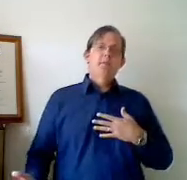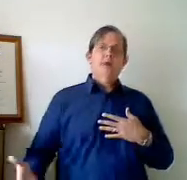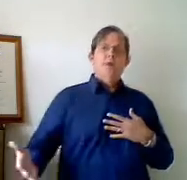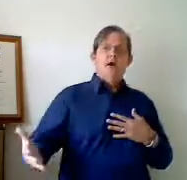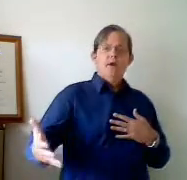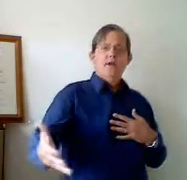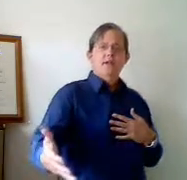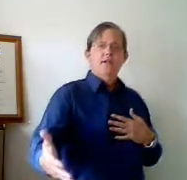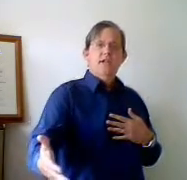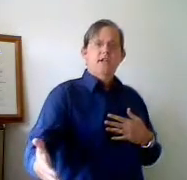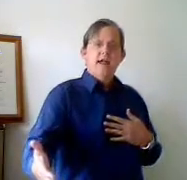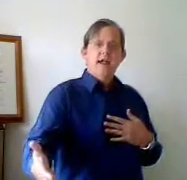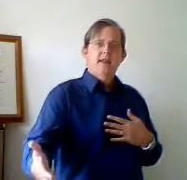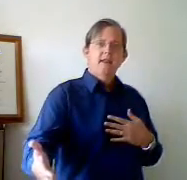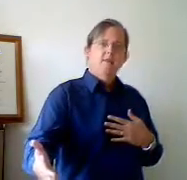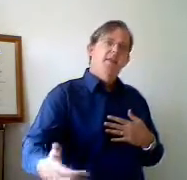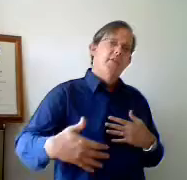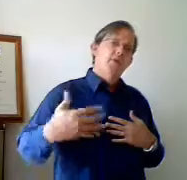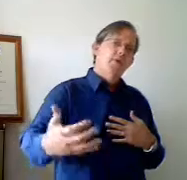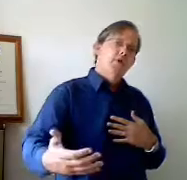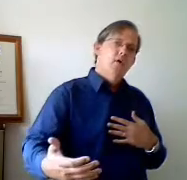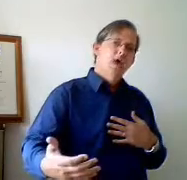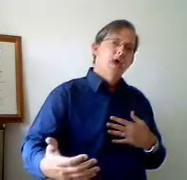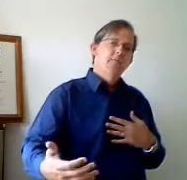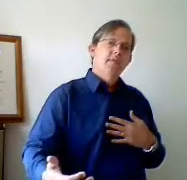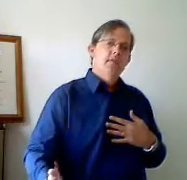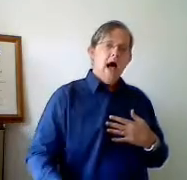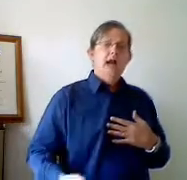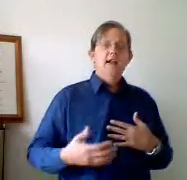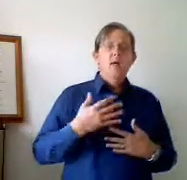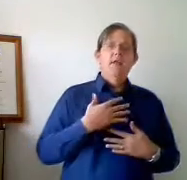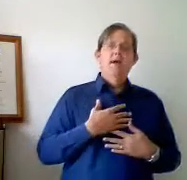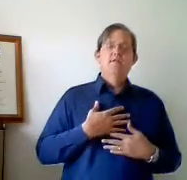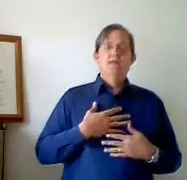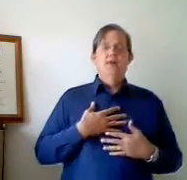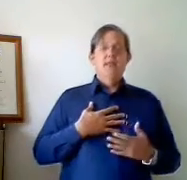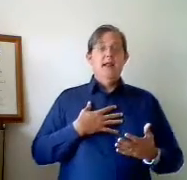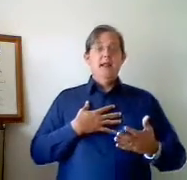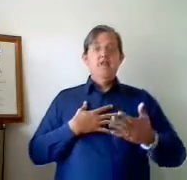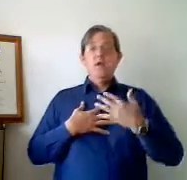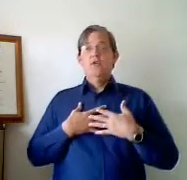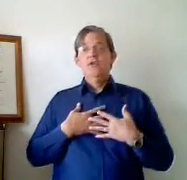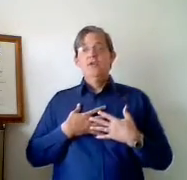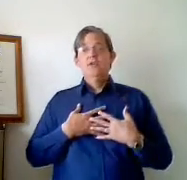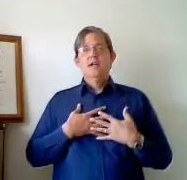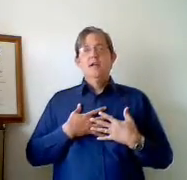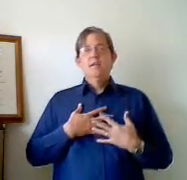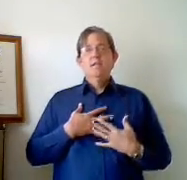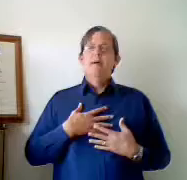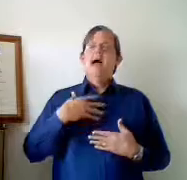probably the part where you want to extend your hand and let them know who you are. I can help you with that. First off, my name is Ronald Hughes. May